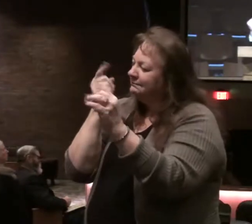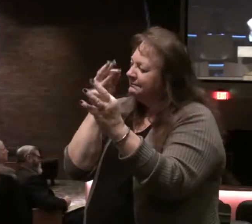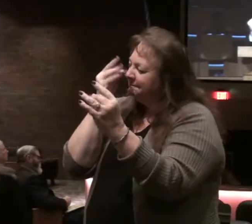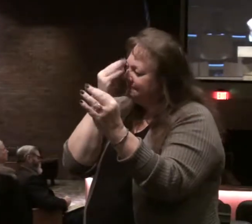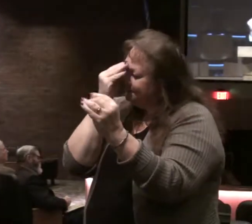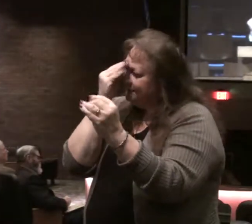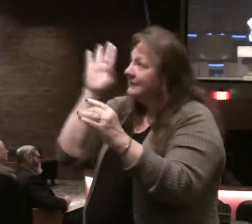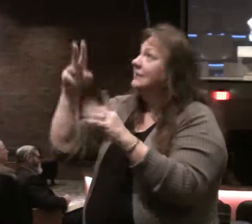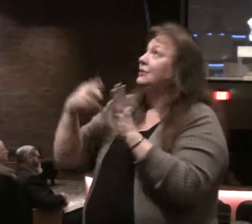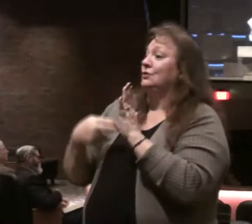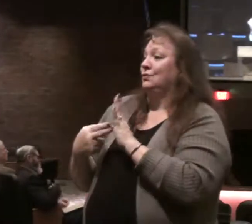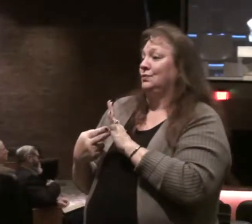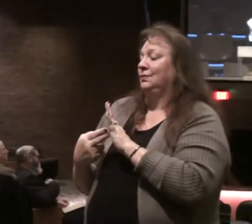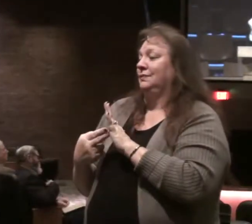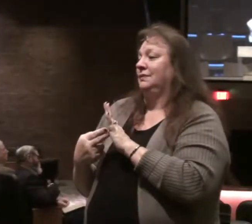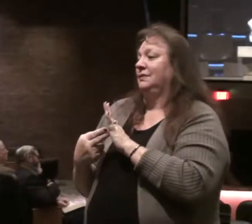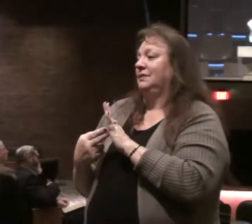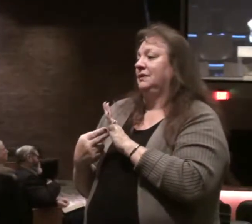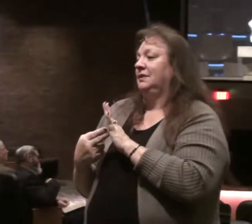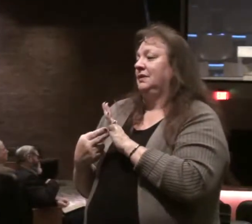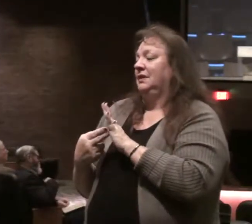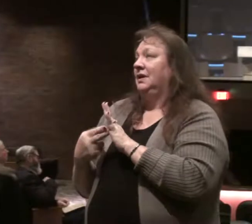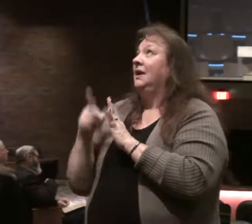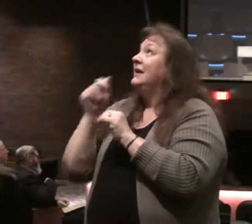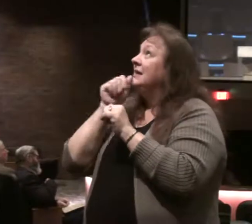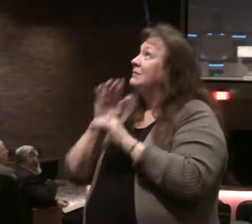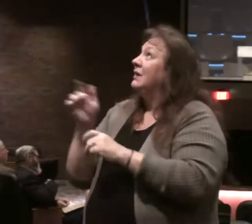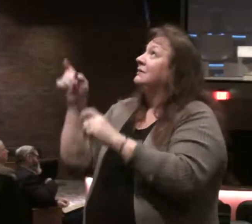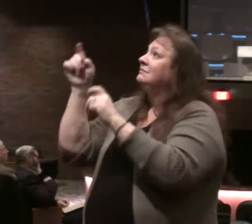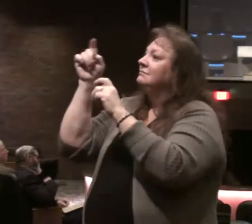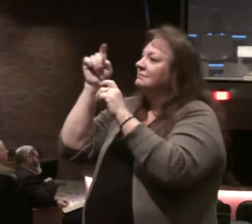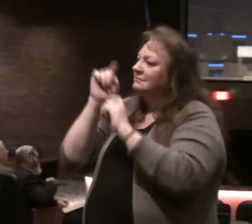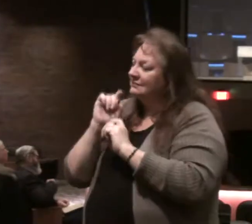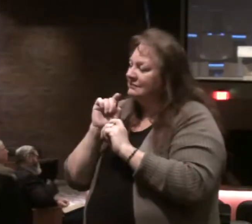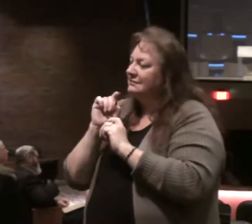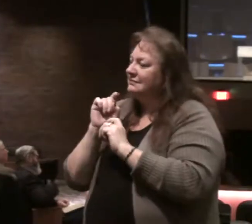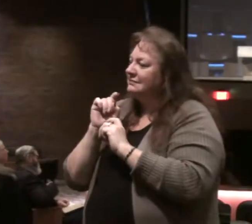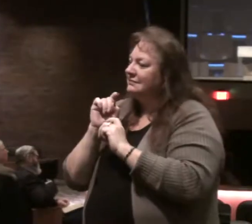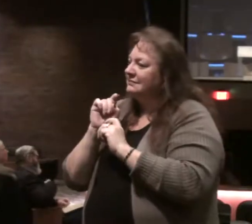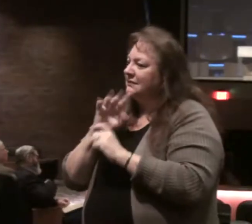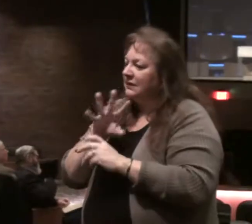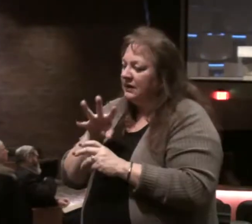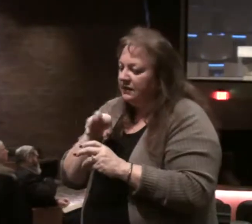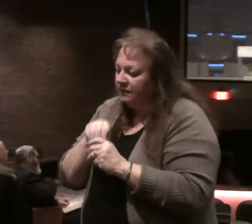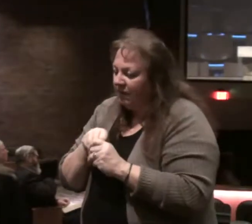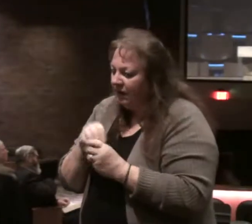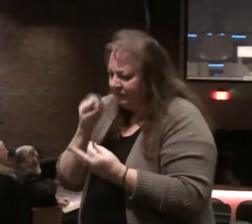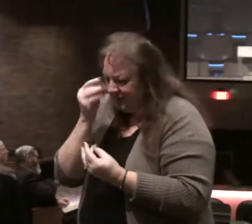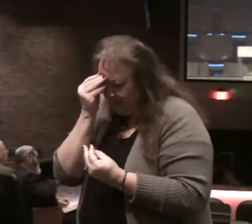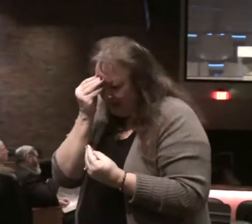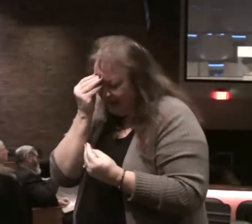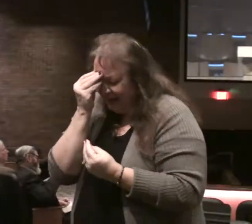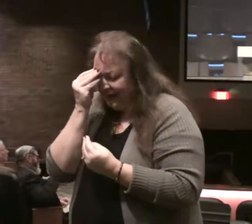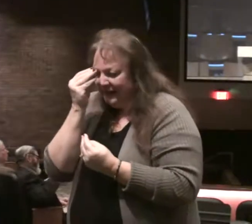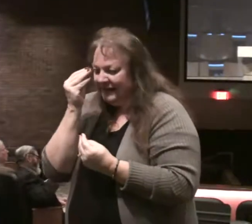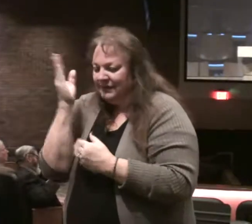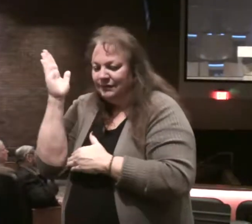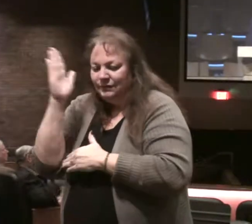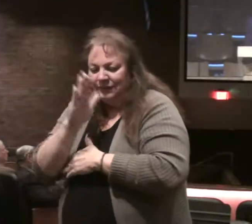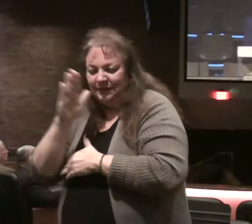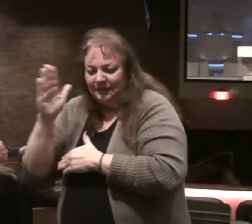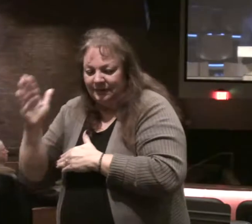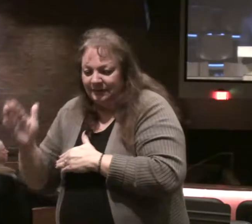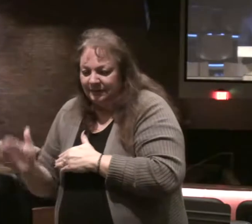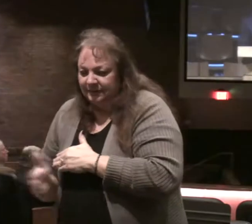God's truth. So you have the blessings that he says are involved in meditating on his word day and